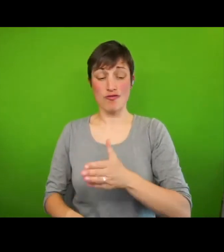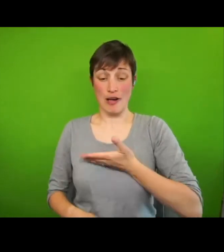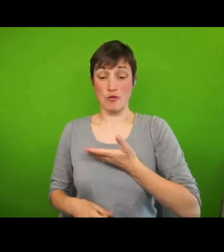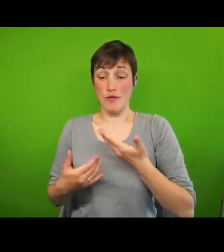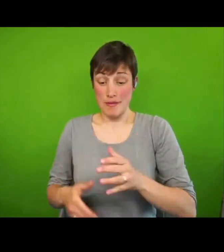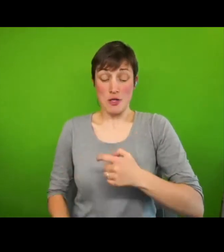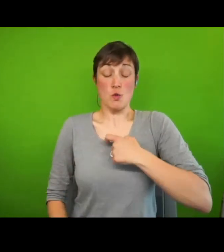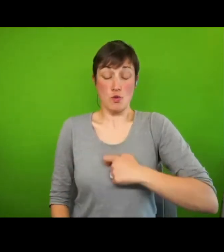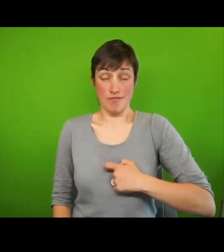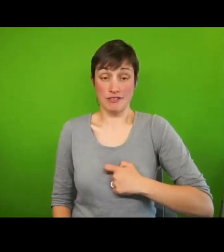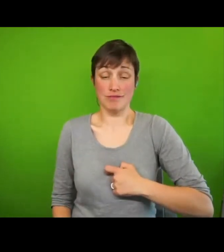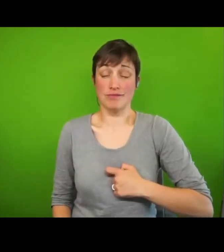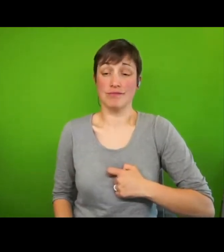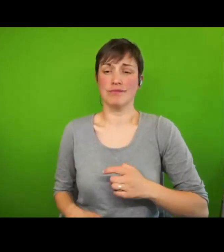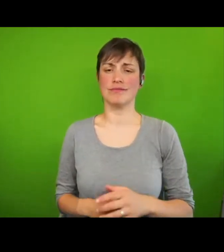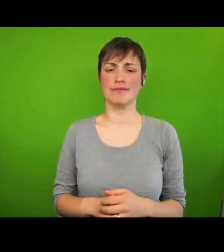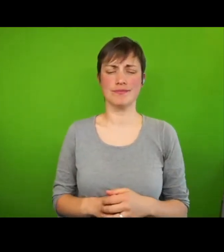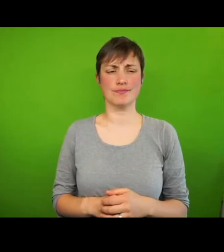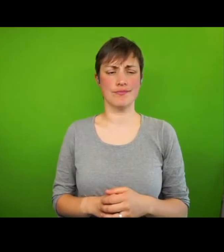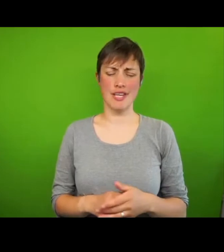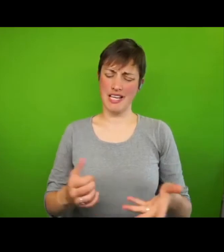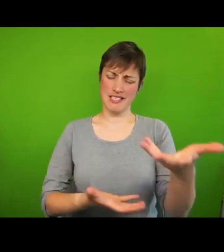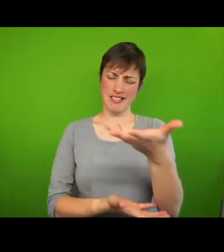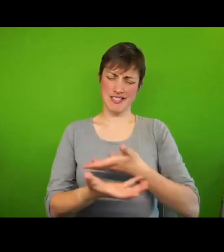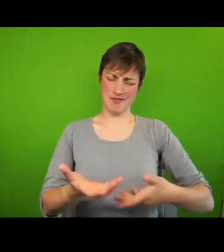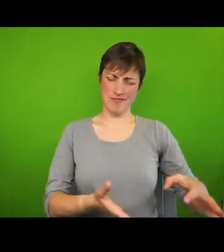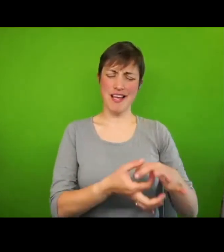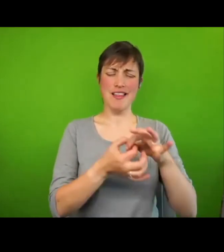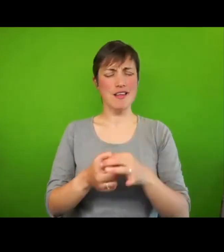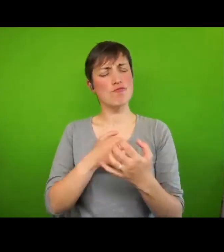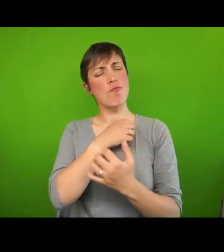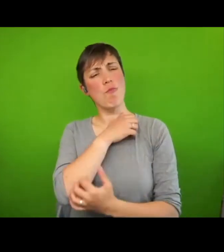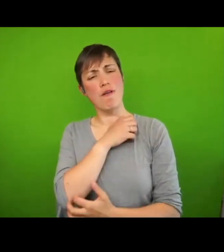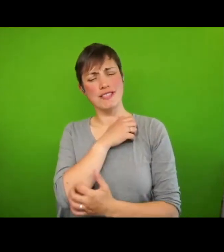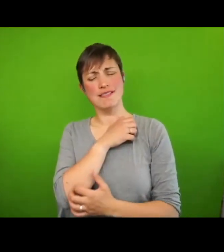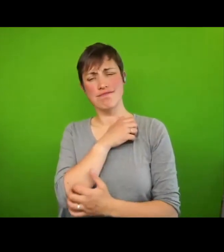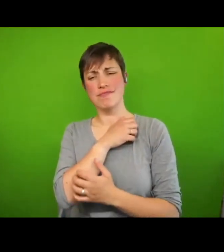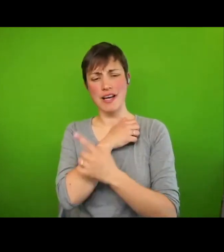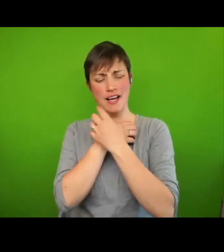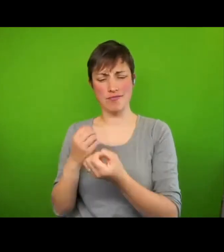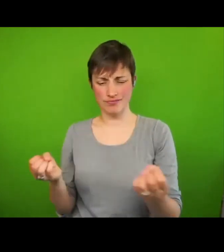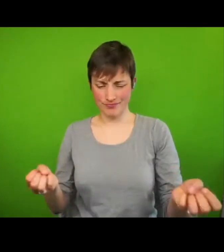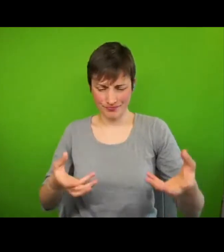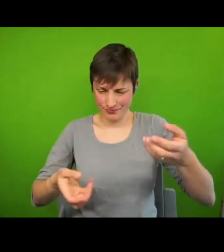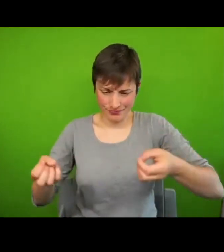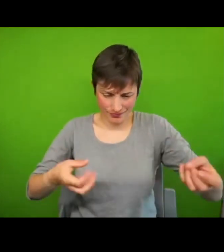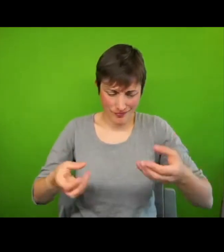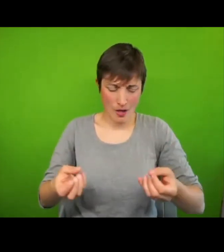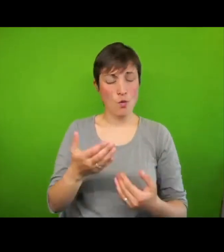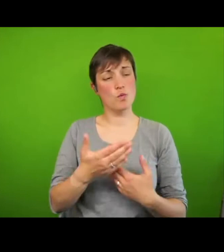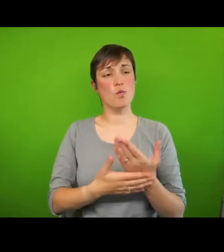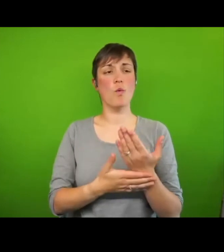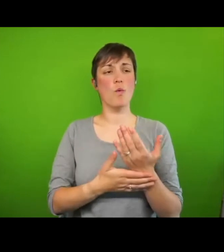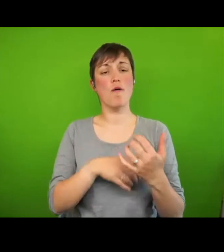rights discourse around poverty can be interpreted as contributing to what has been called a new poverty knowledge or counter